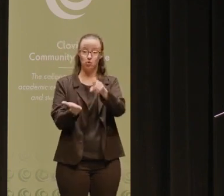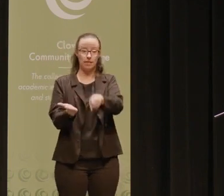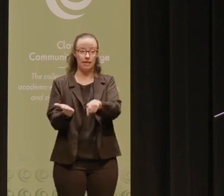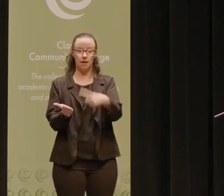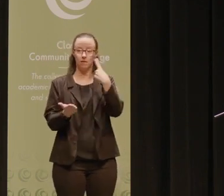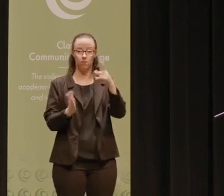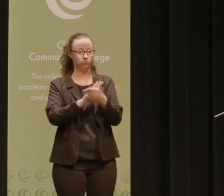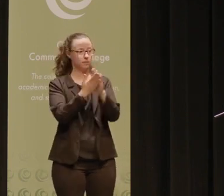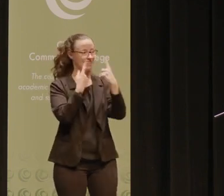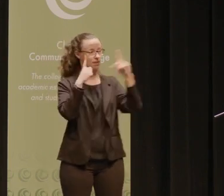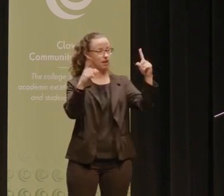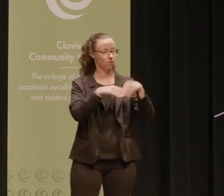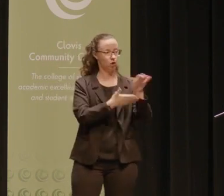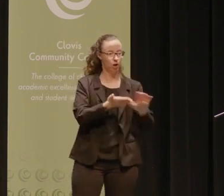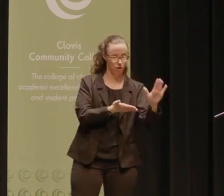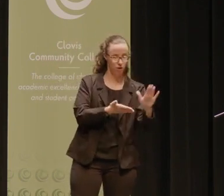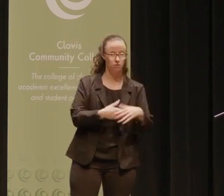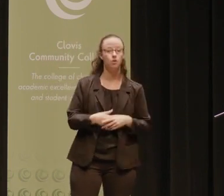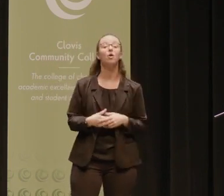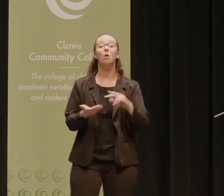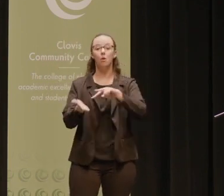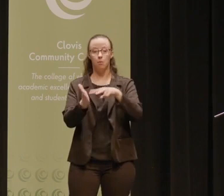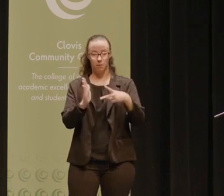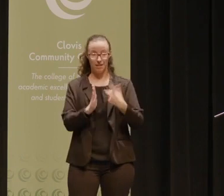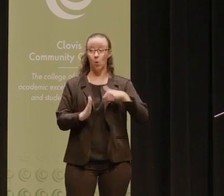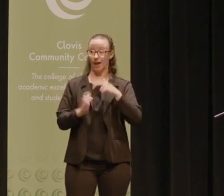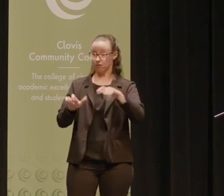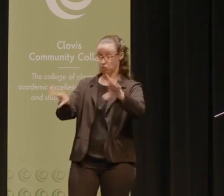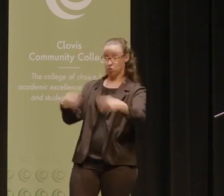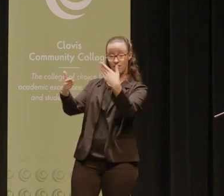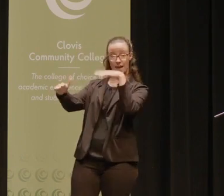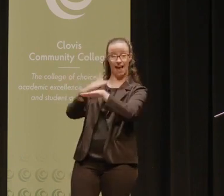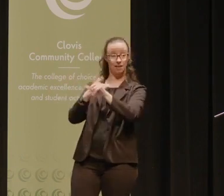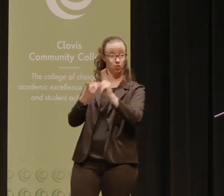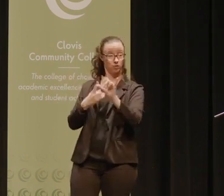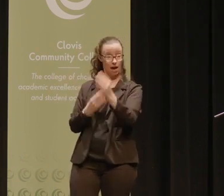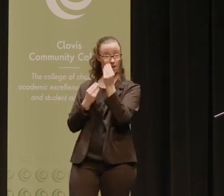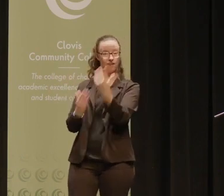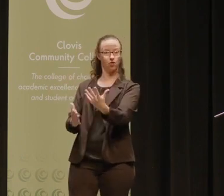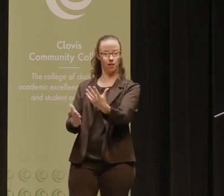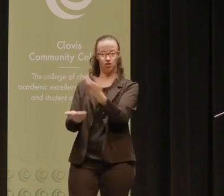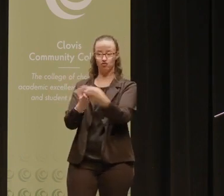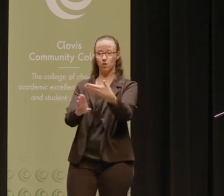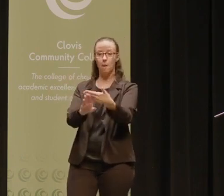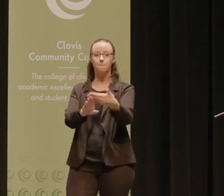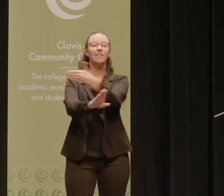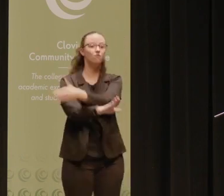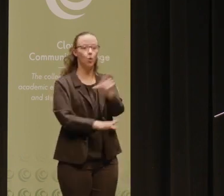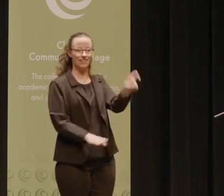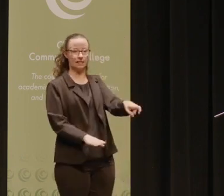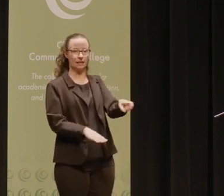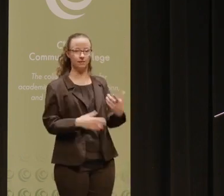in order to be successful? And in response, need to make sure students have access to this information and the resources before they actually